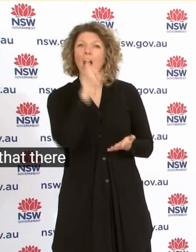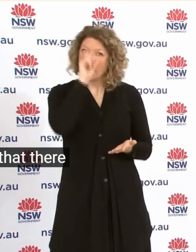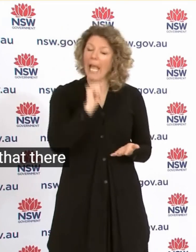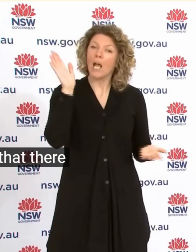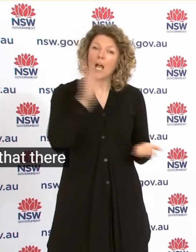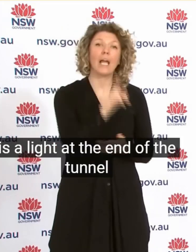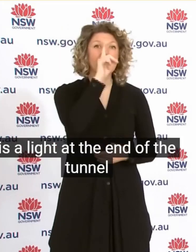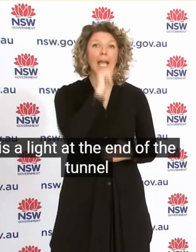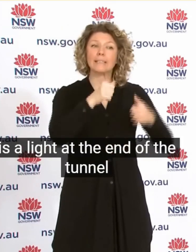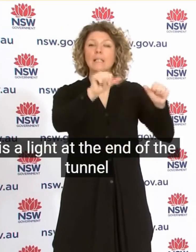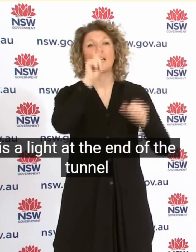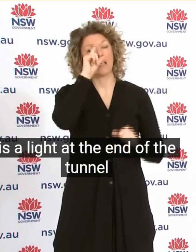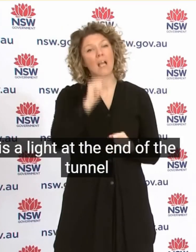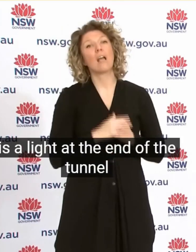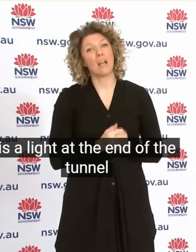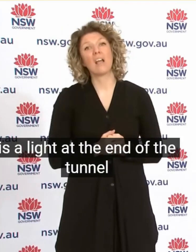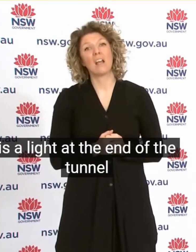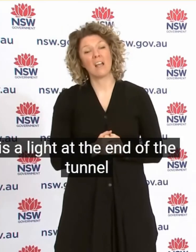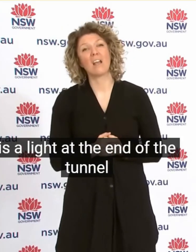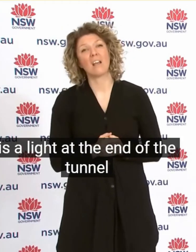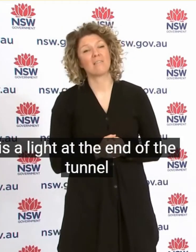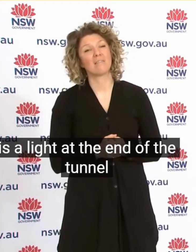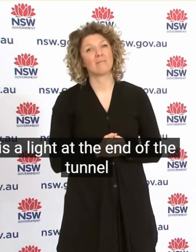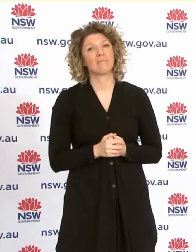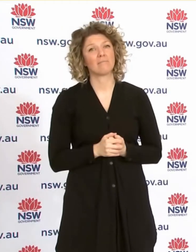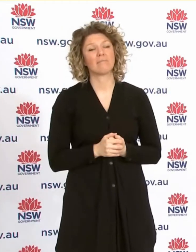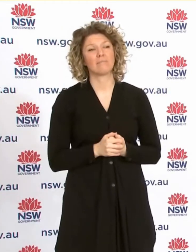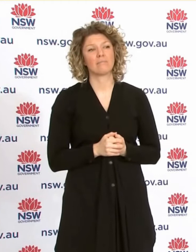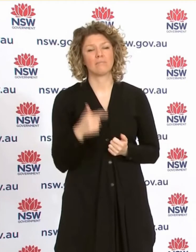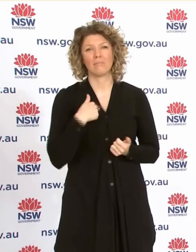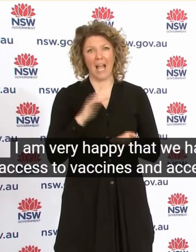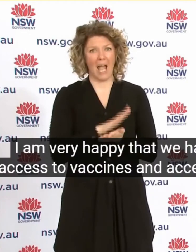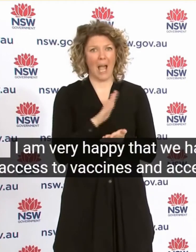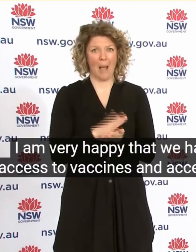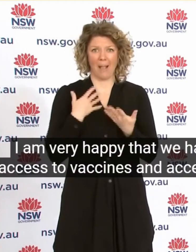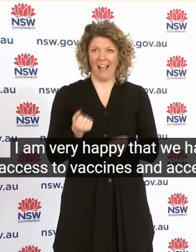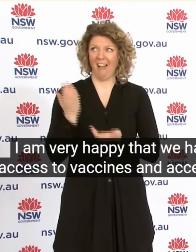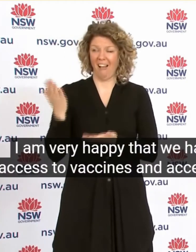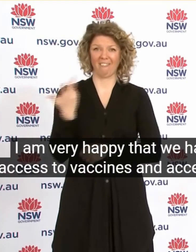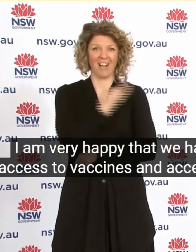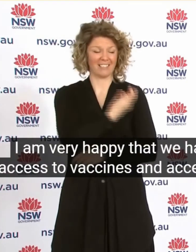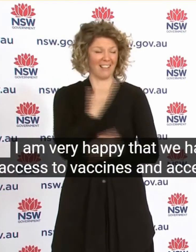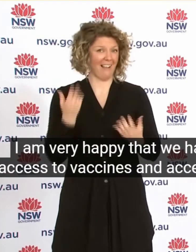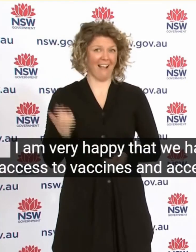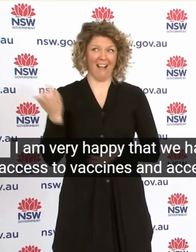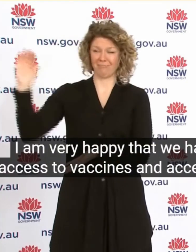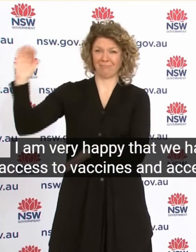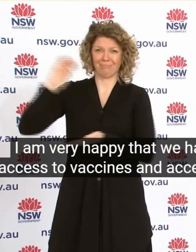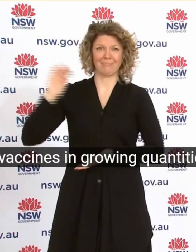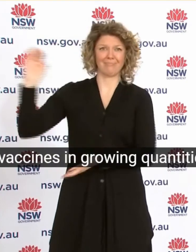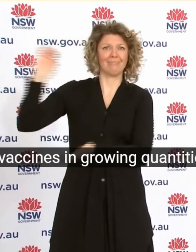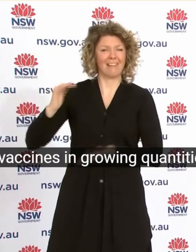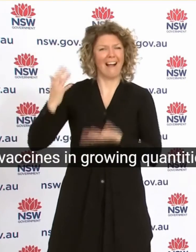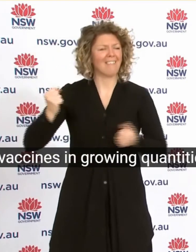I Am Very Happy That We Have Access To Vaccines And Access To Vaccines In